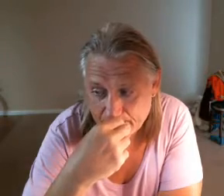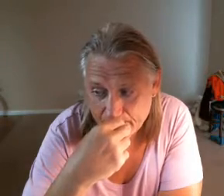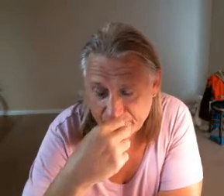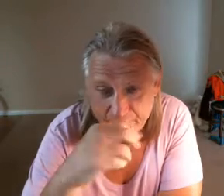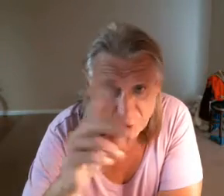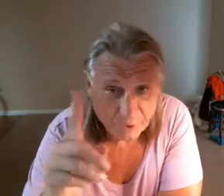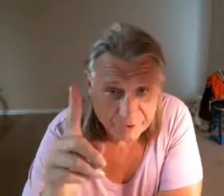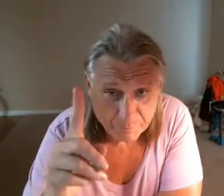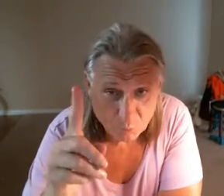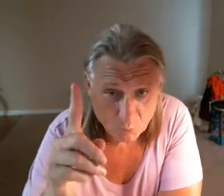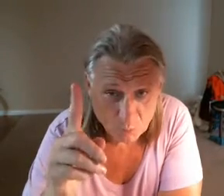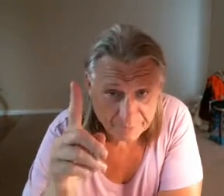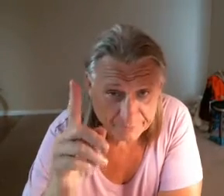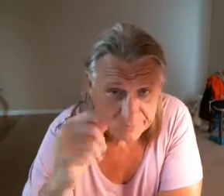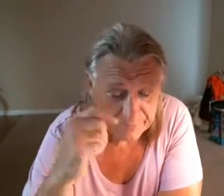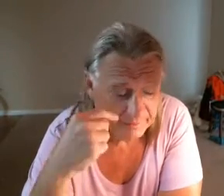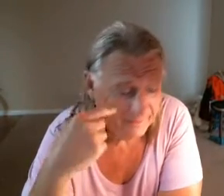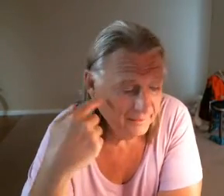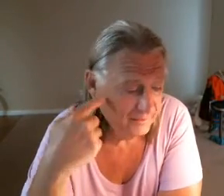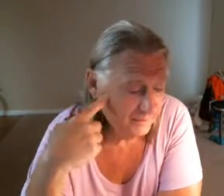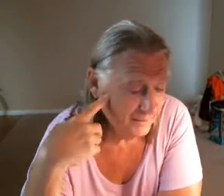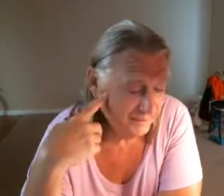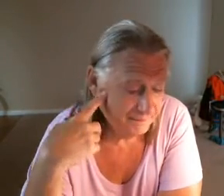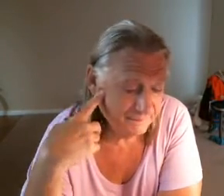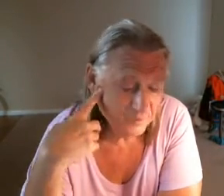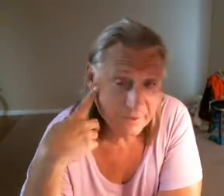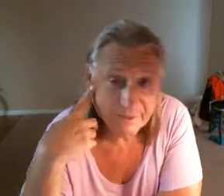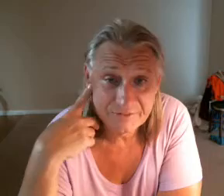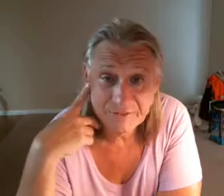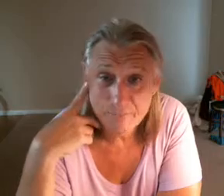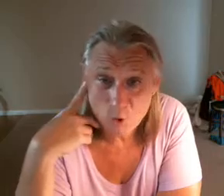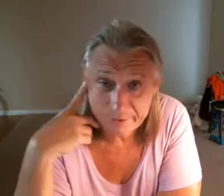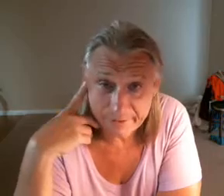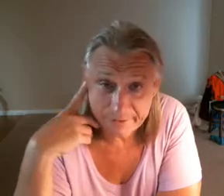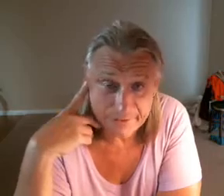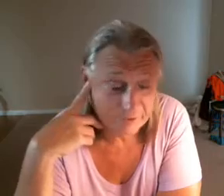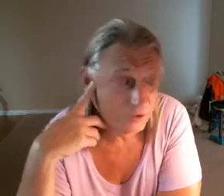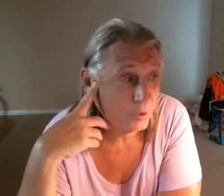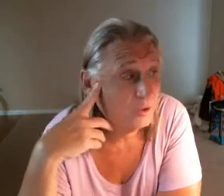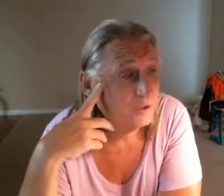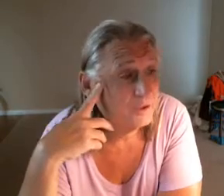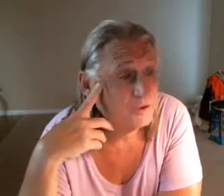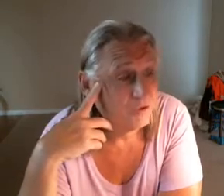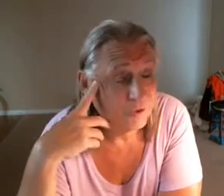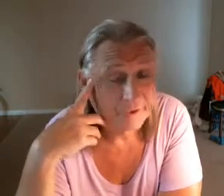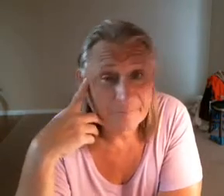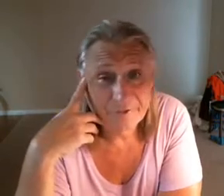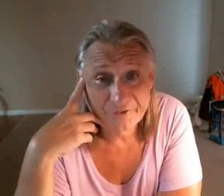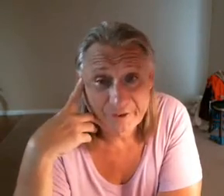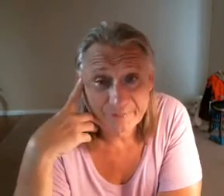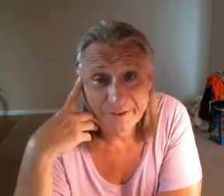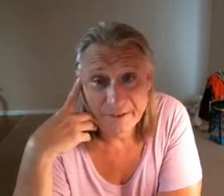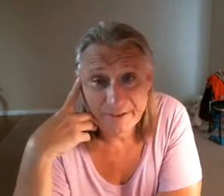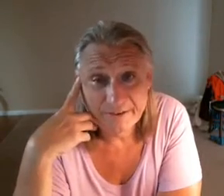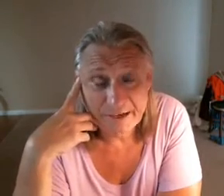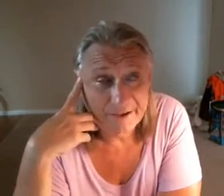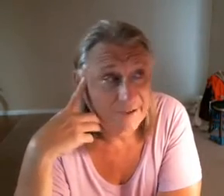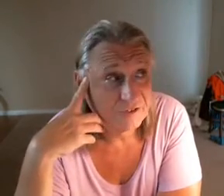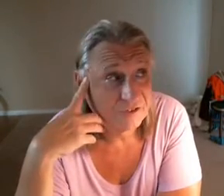so I was only in the pool once and so then I did more leg kicks so I got up to 70, 80, 90 I just